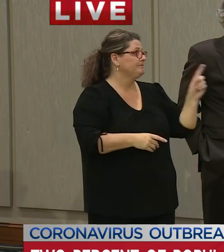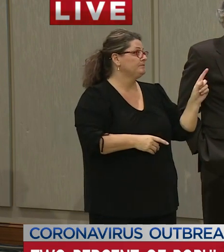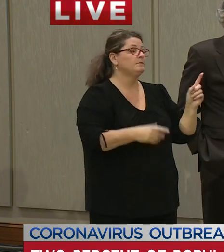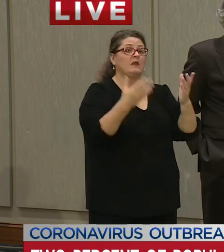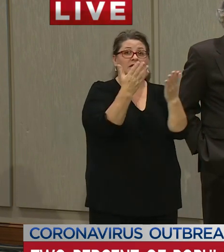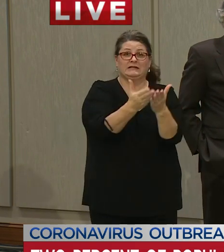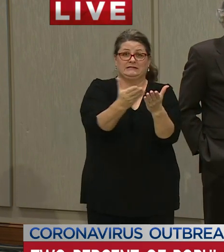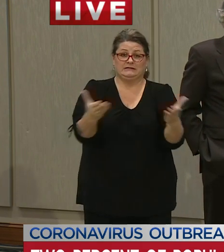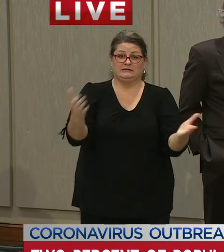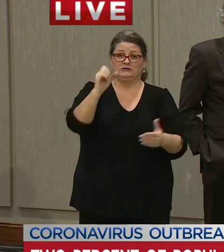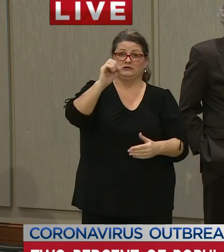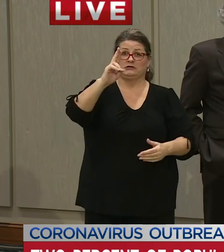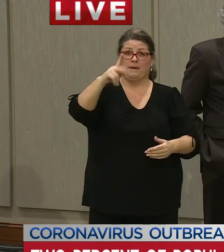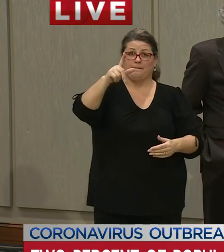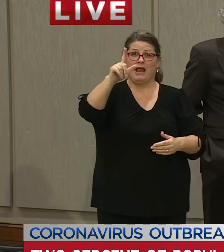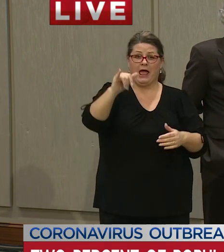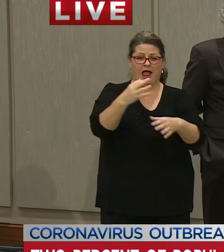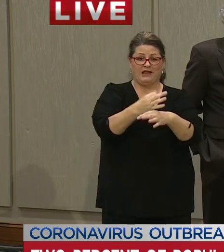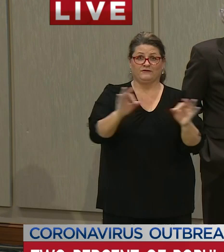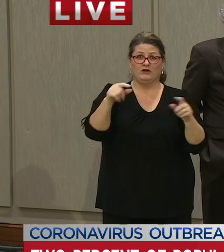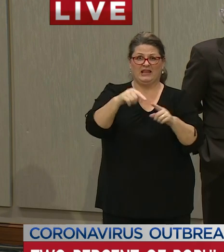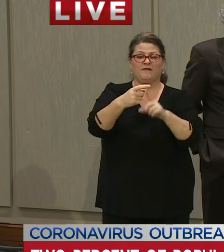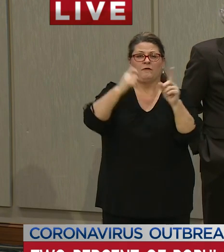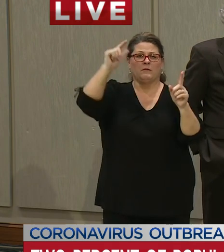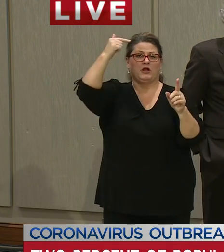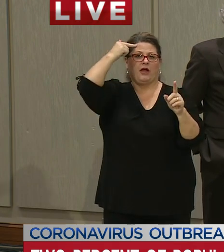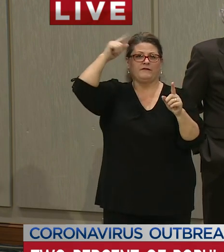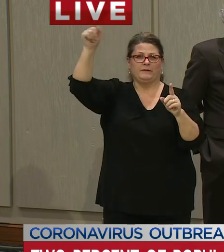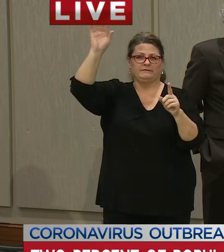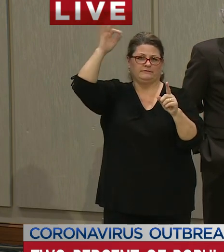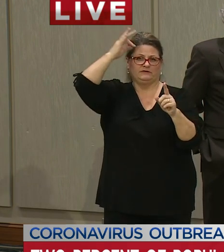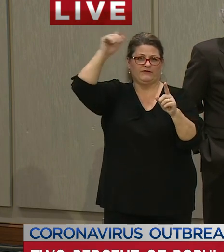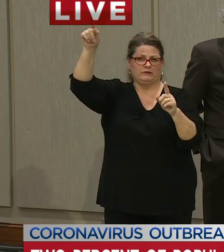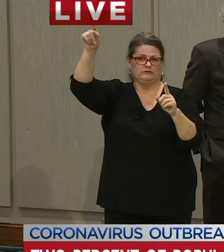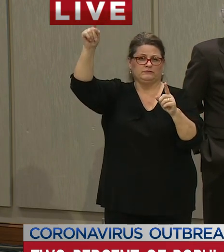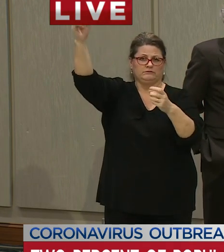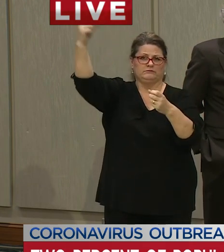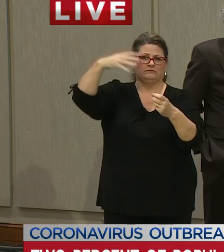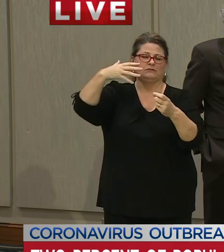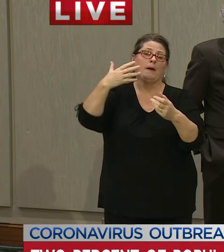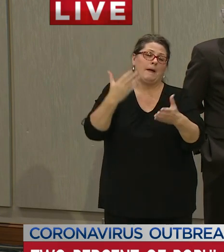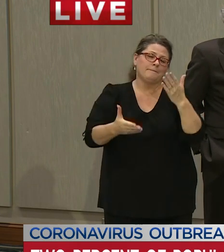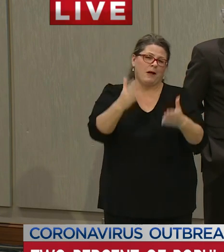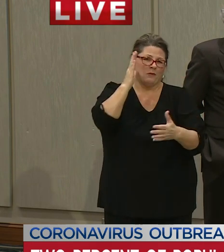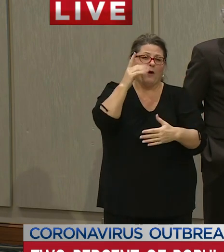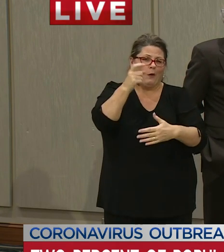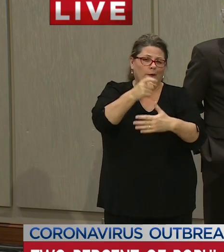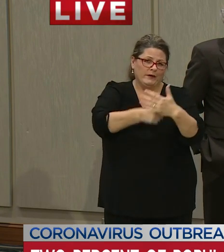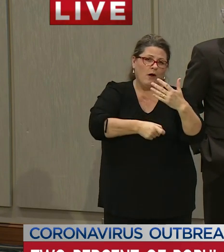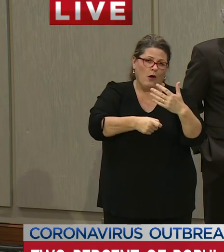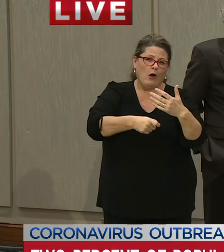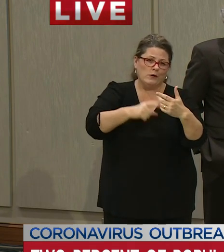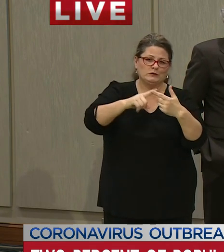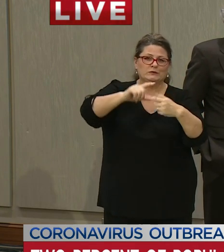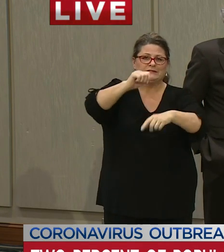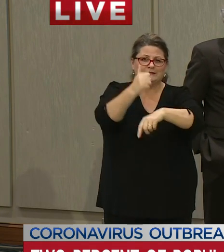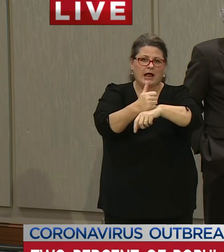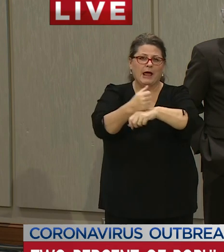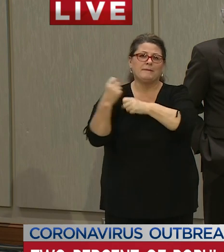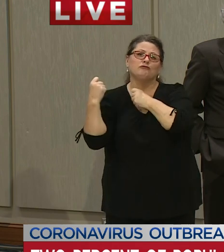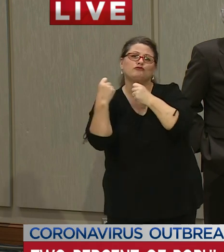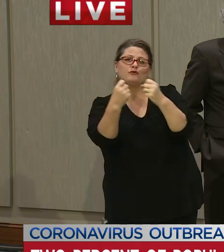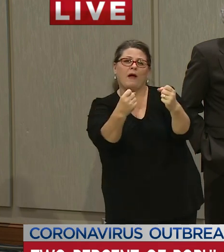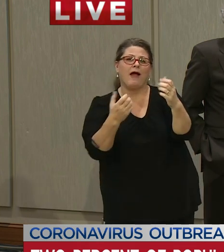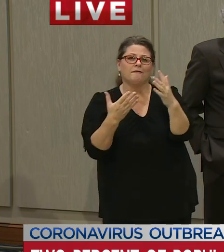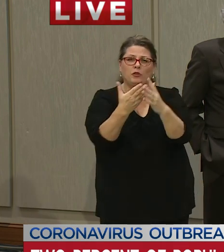supplies will be free and those are coming from the federal government of course there there may be a cost to setting up a drive-through testing